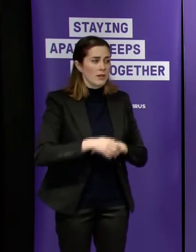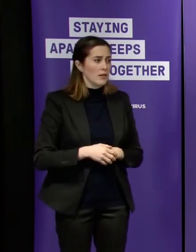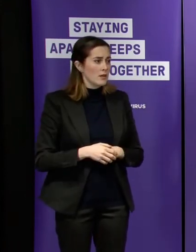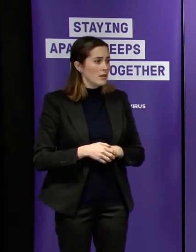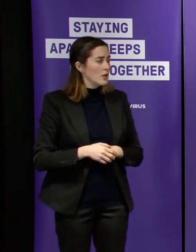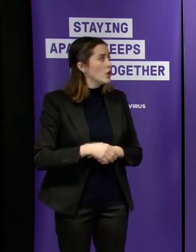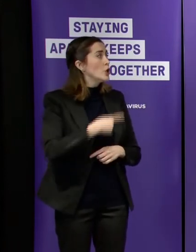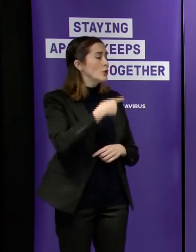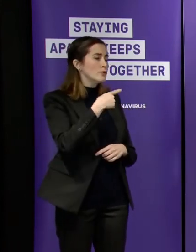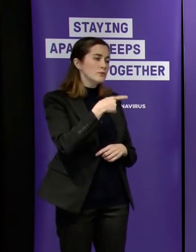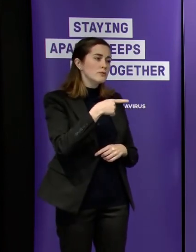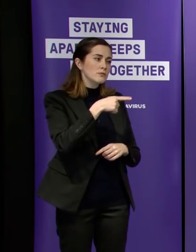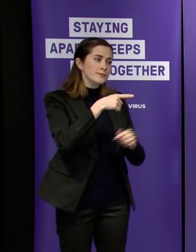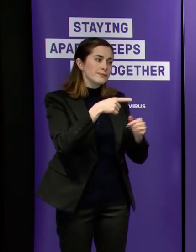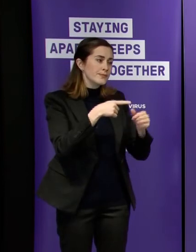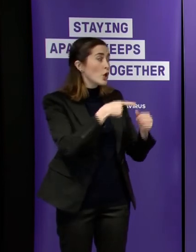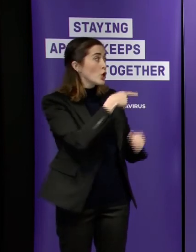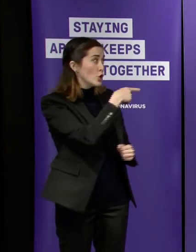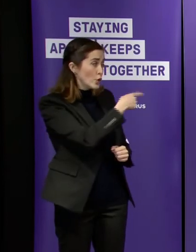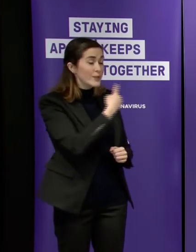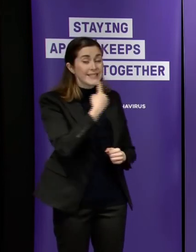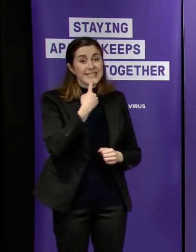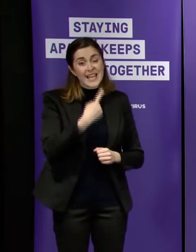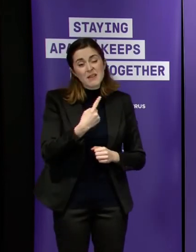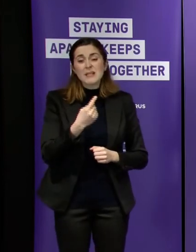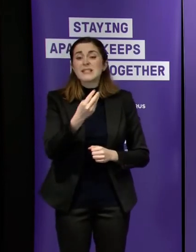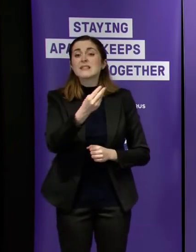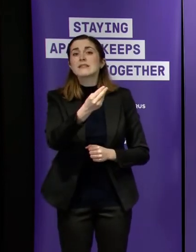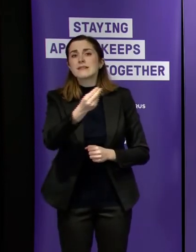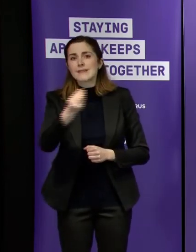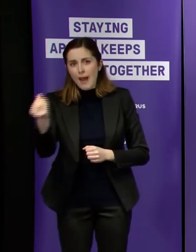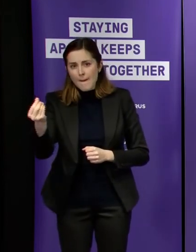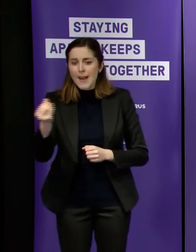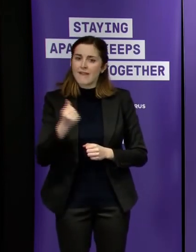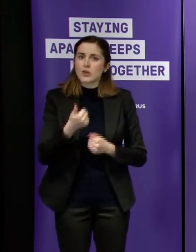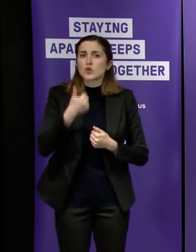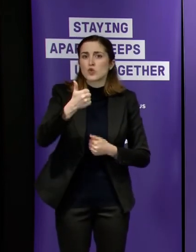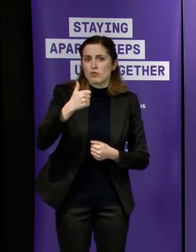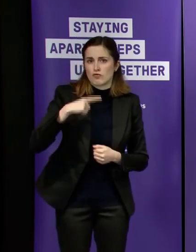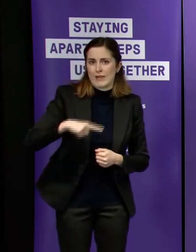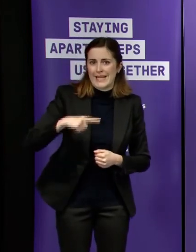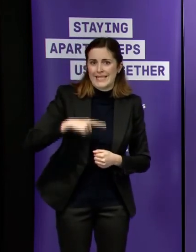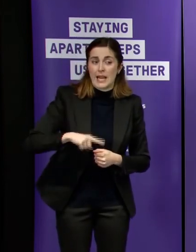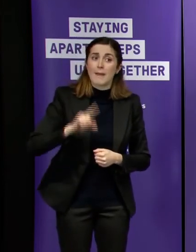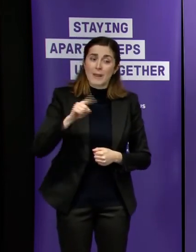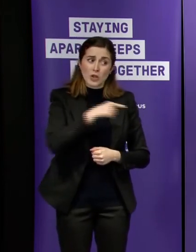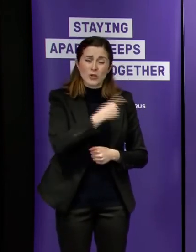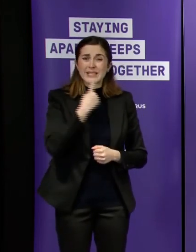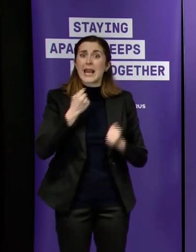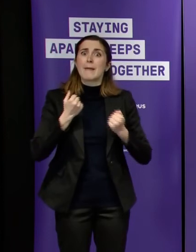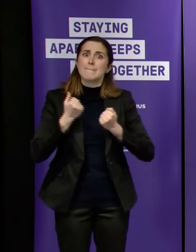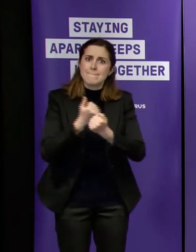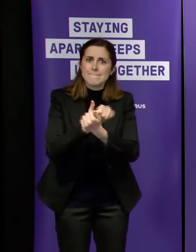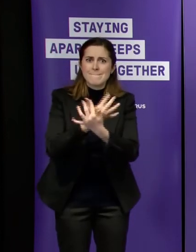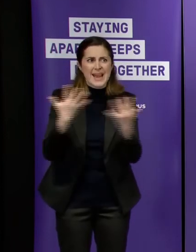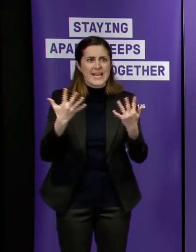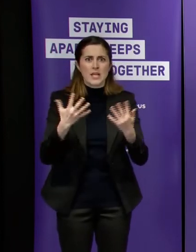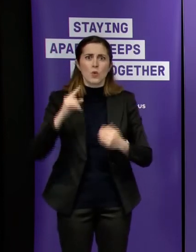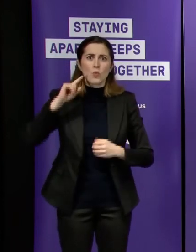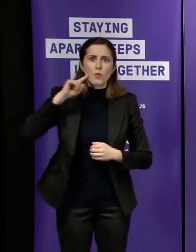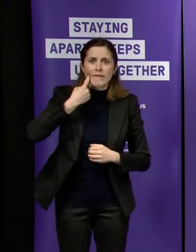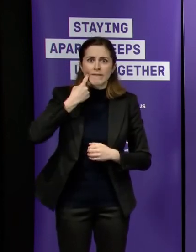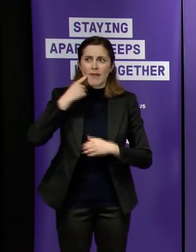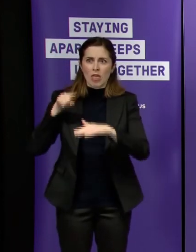handful that were doing uh that had maybe had a valid reason but it was your point that there was still the numbers didn't add up